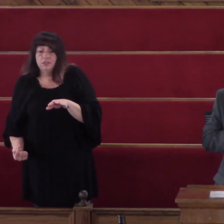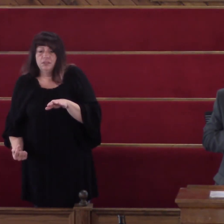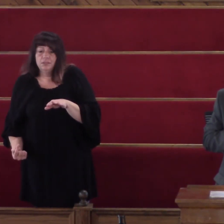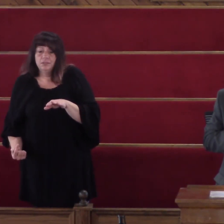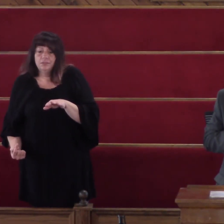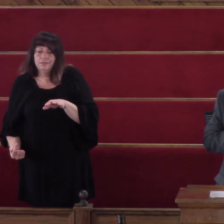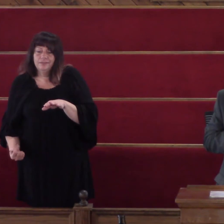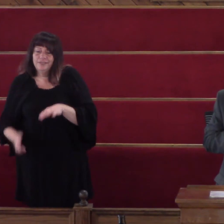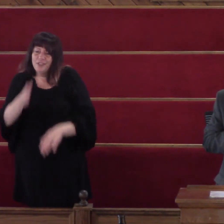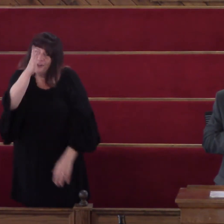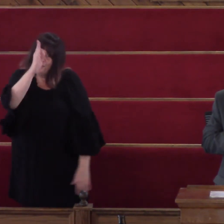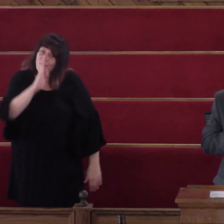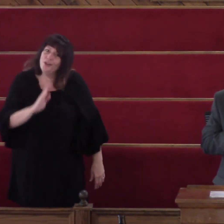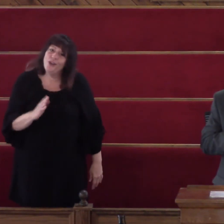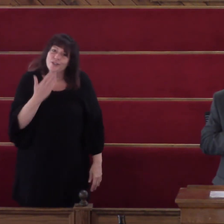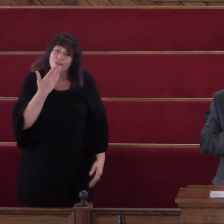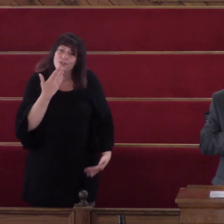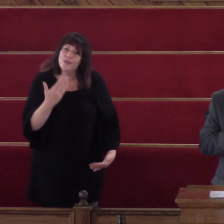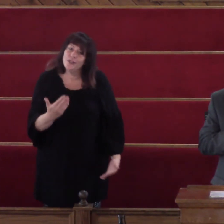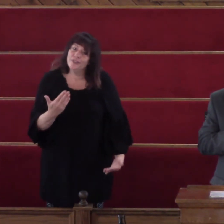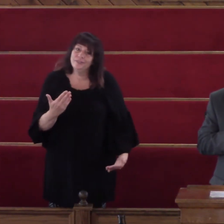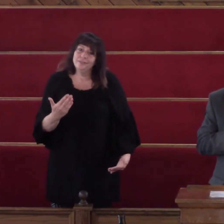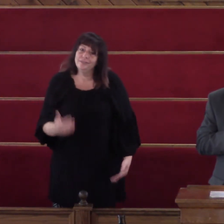God is good